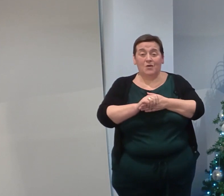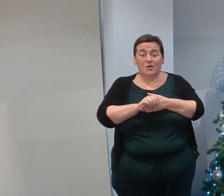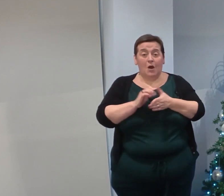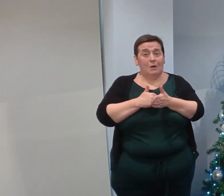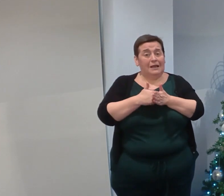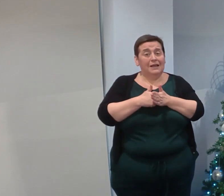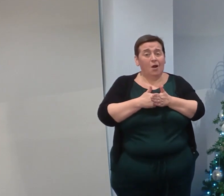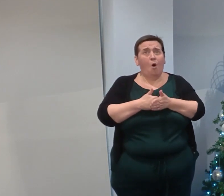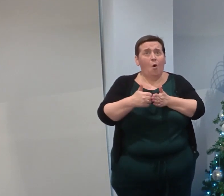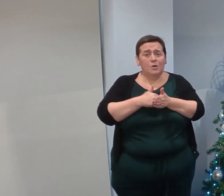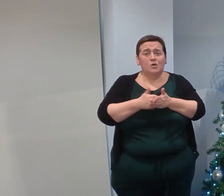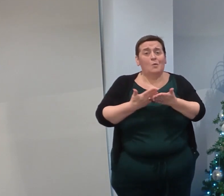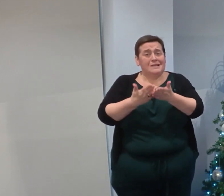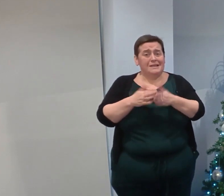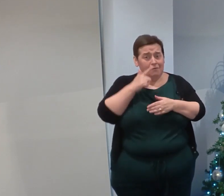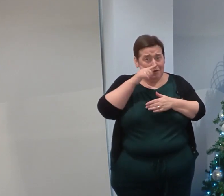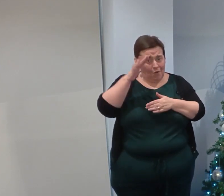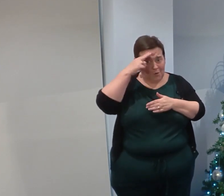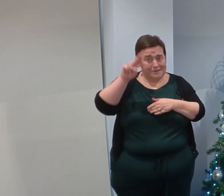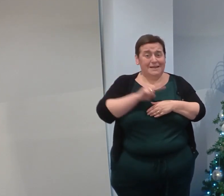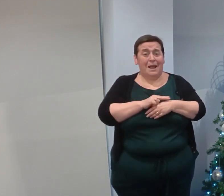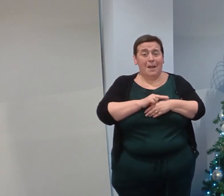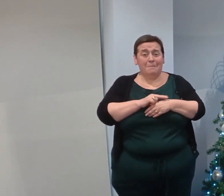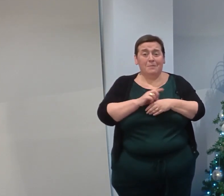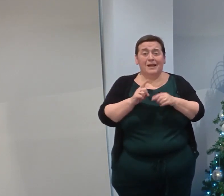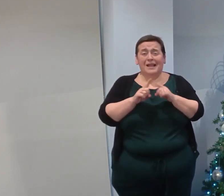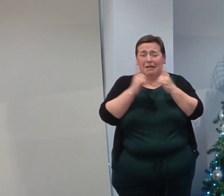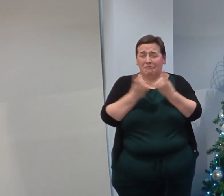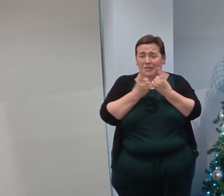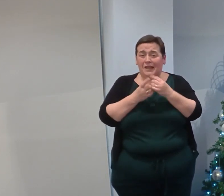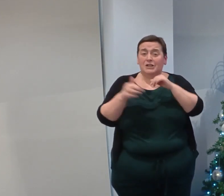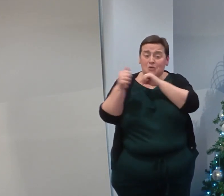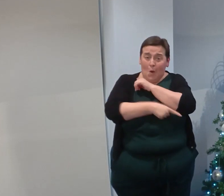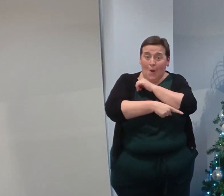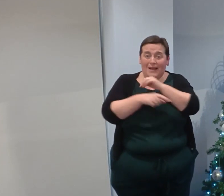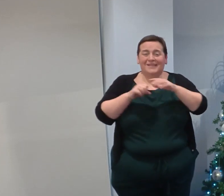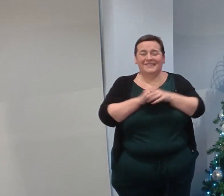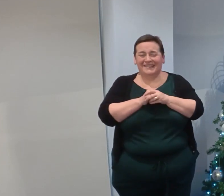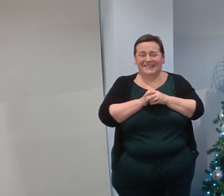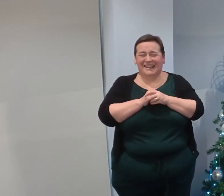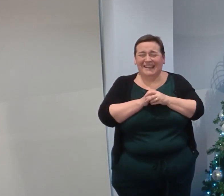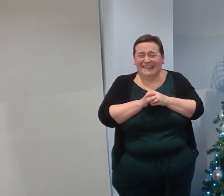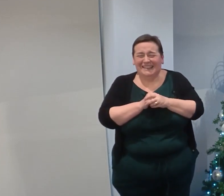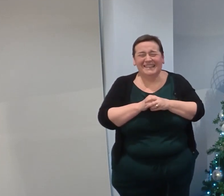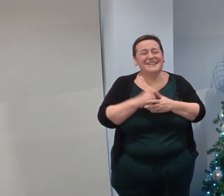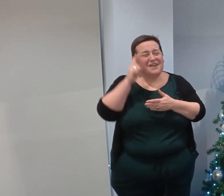hand. That's always worked for me. So stay safe. So stay safe.